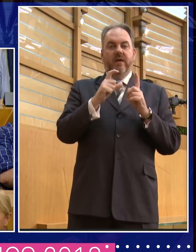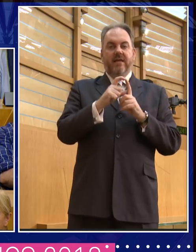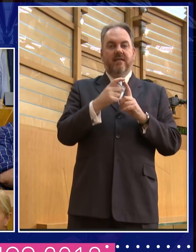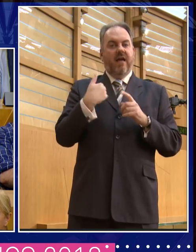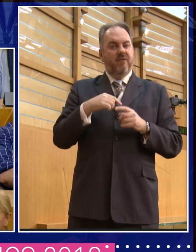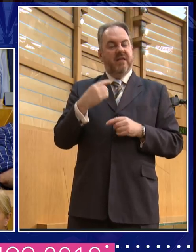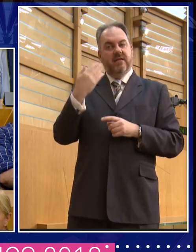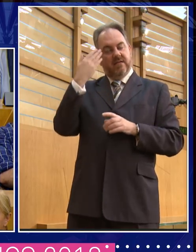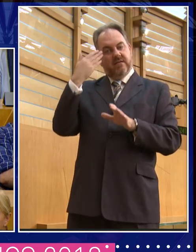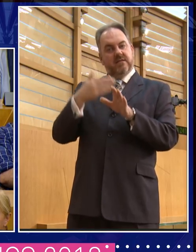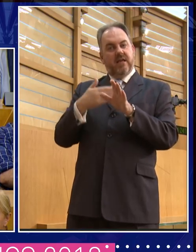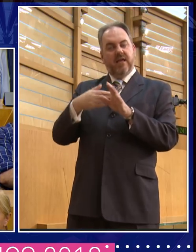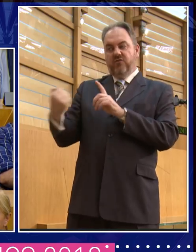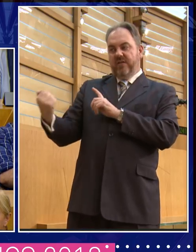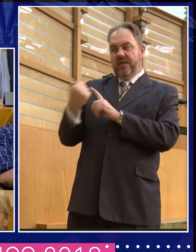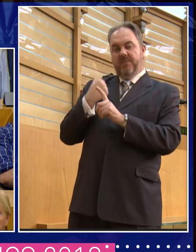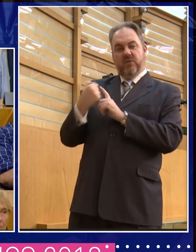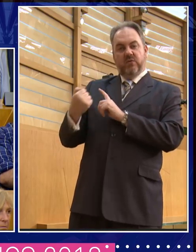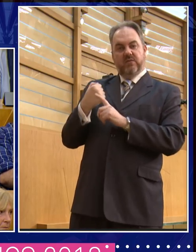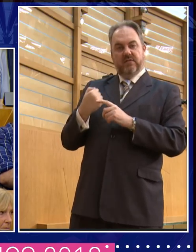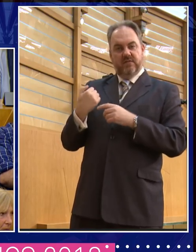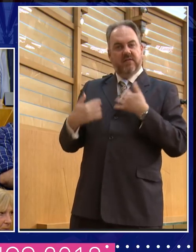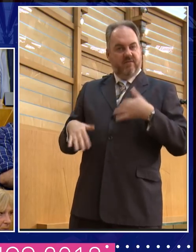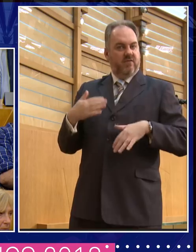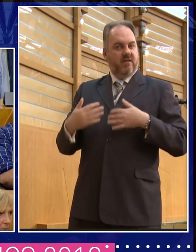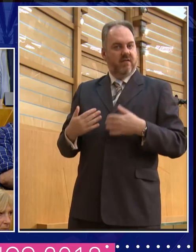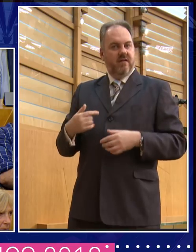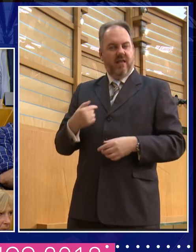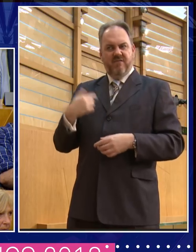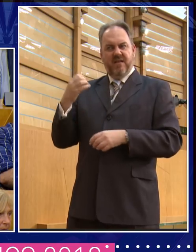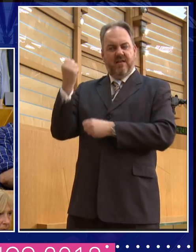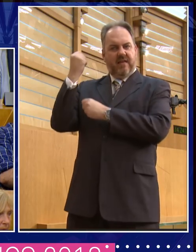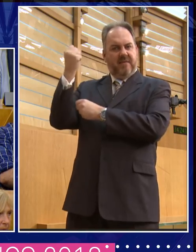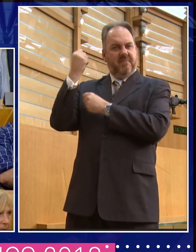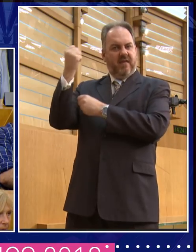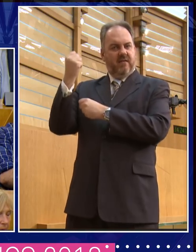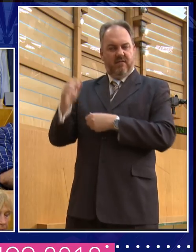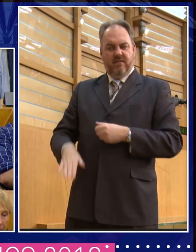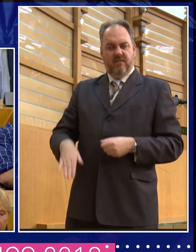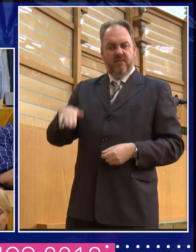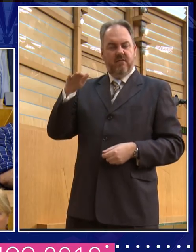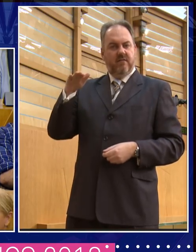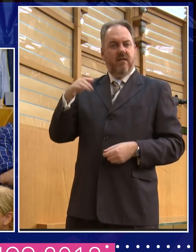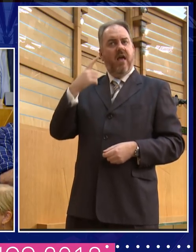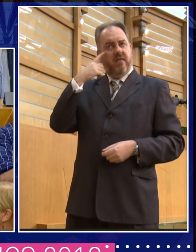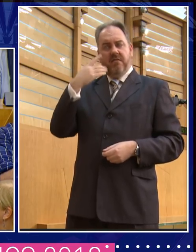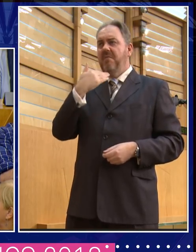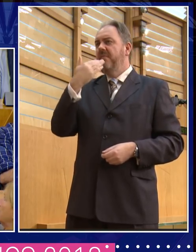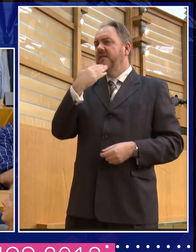carer, campaigner, blogger, writer, and an agitator. I want to say that there are a lot of strong women, probably